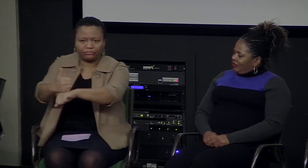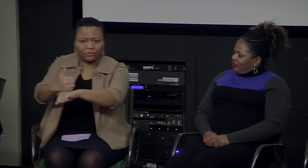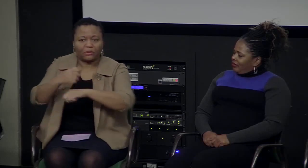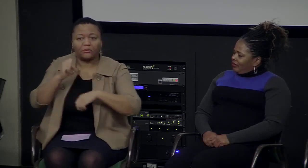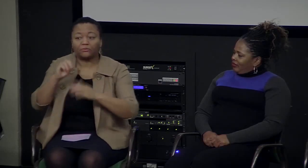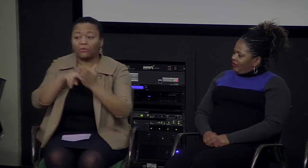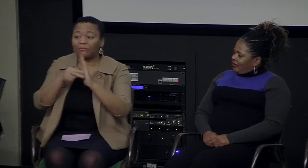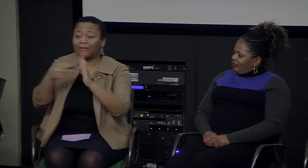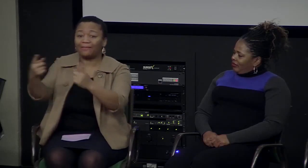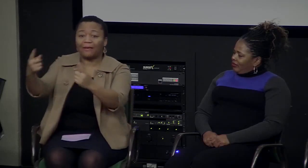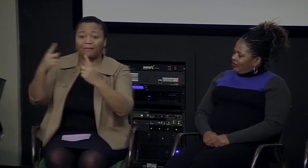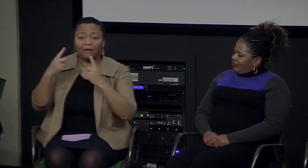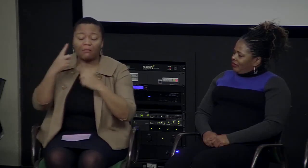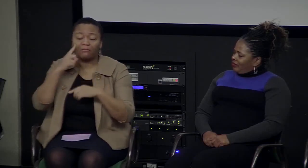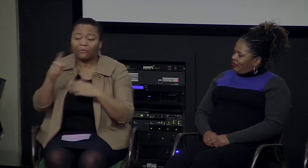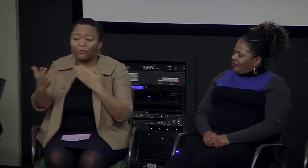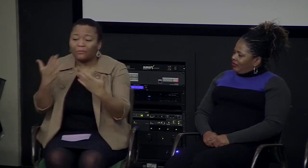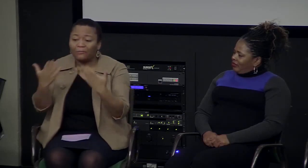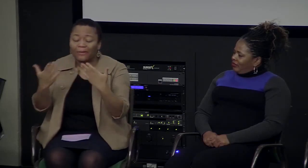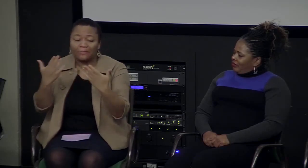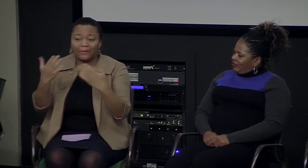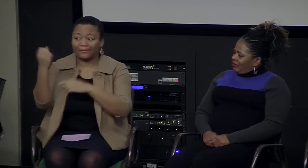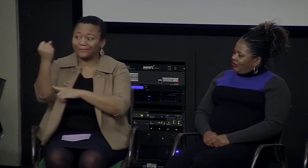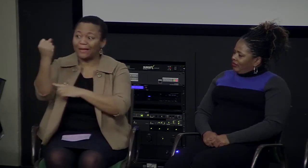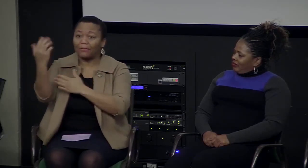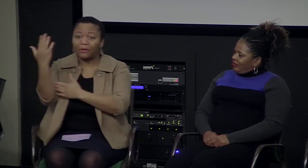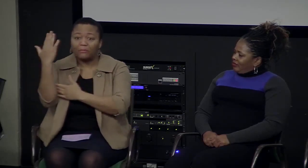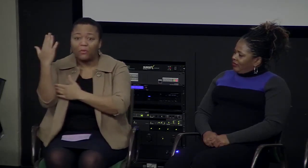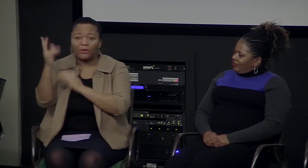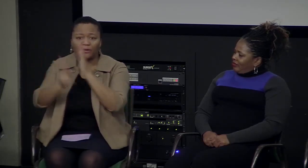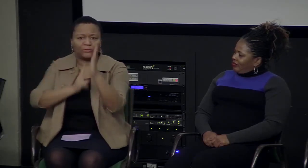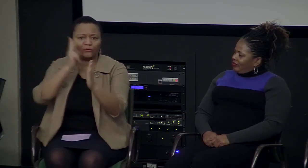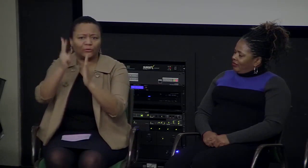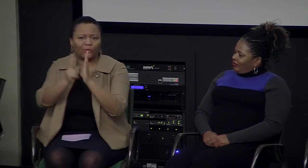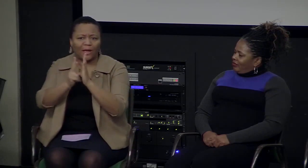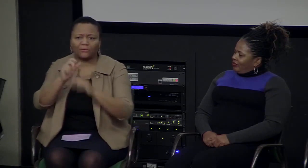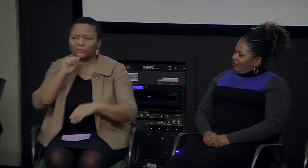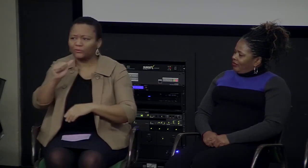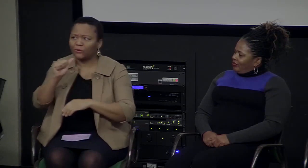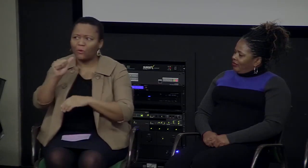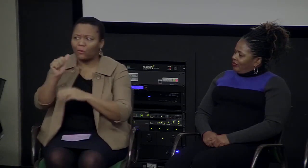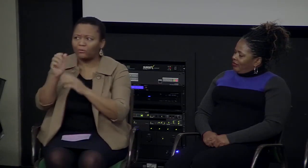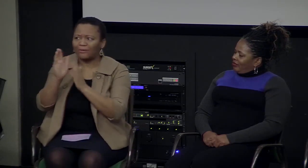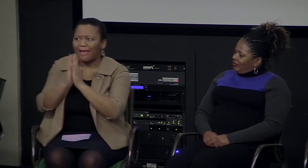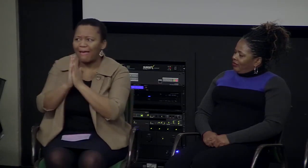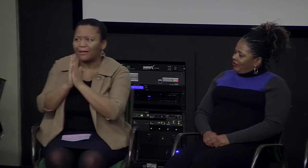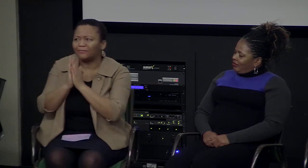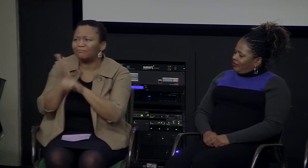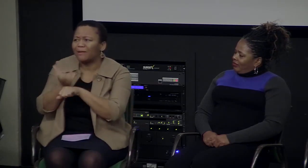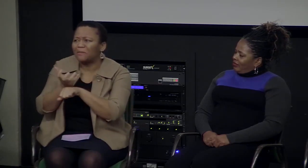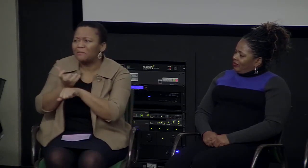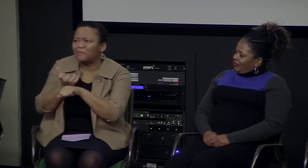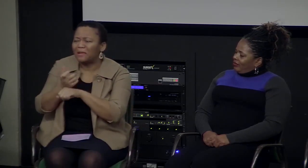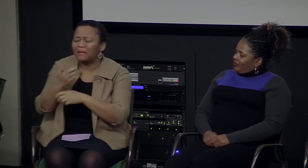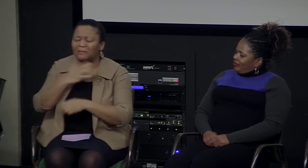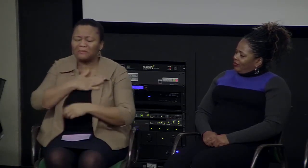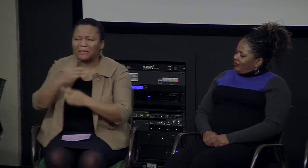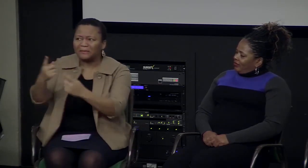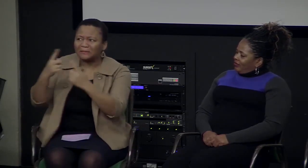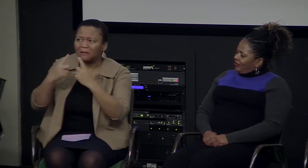we developed our own structure that was in place and then they would come in. Sometimes we'd meet on a Saturday. we would ask these liaisons